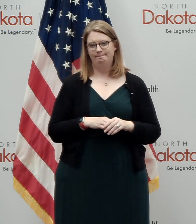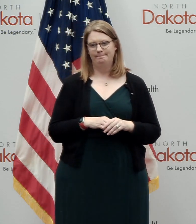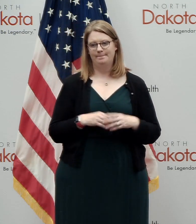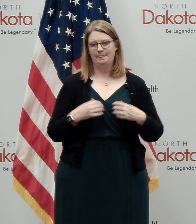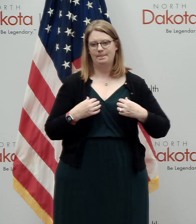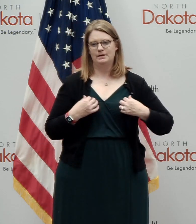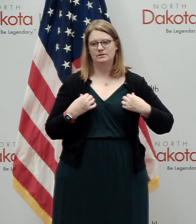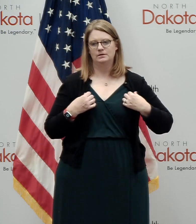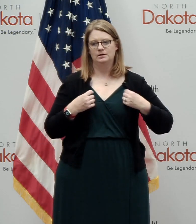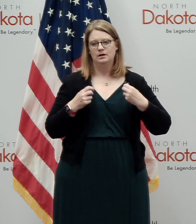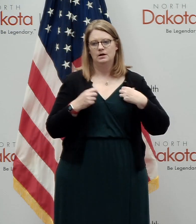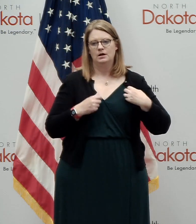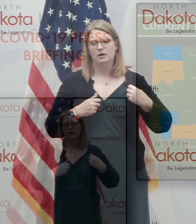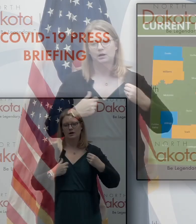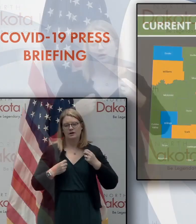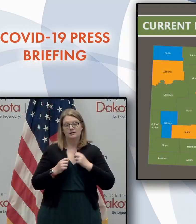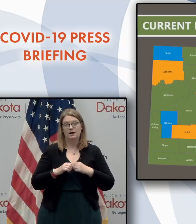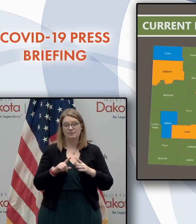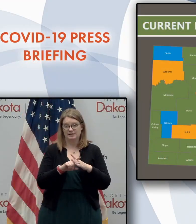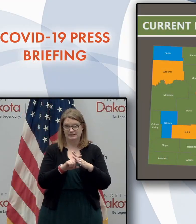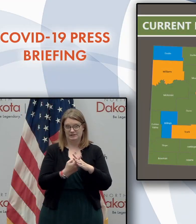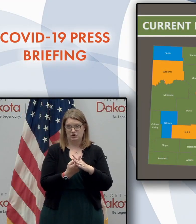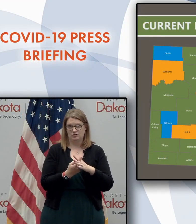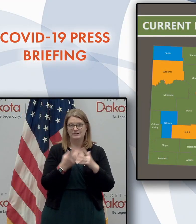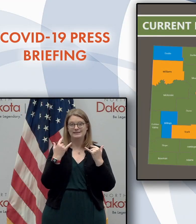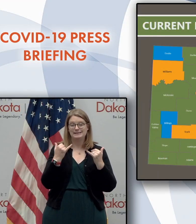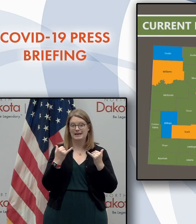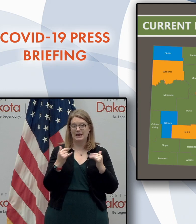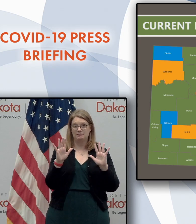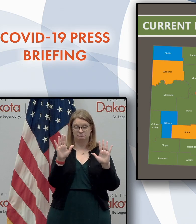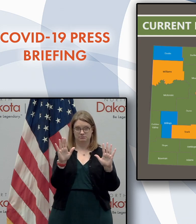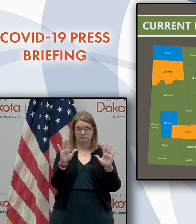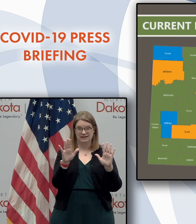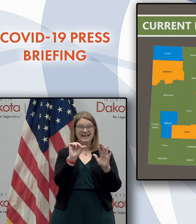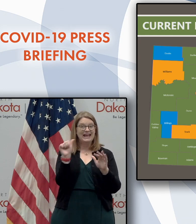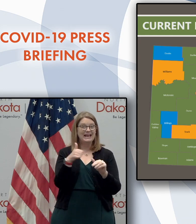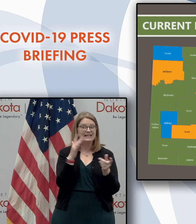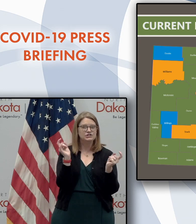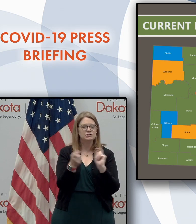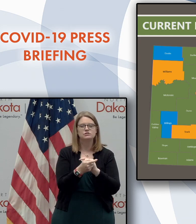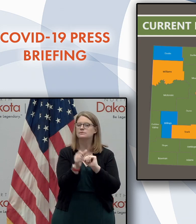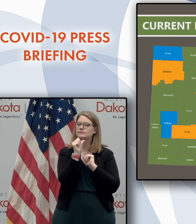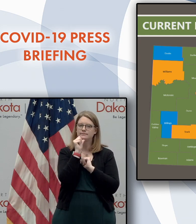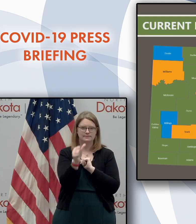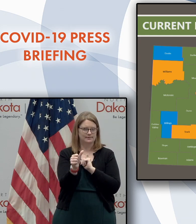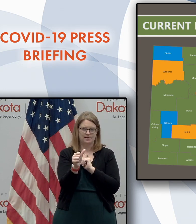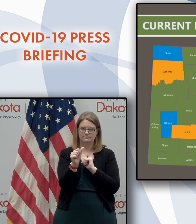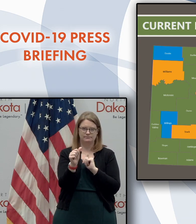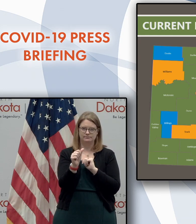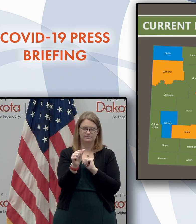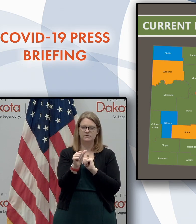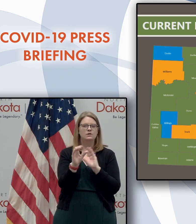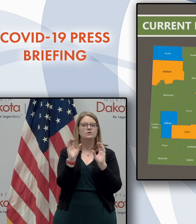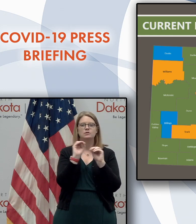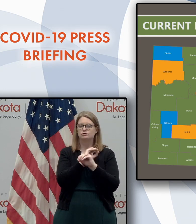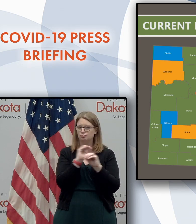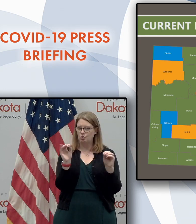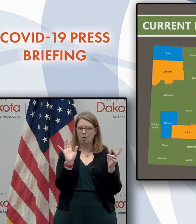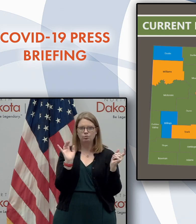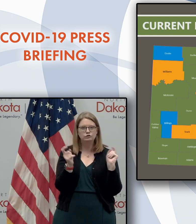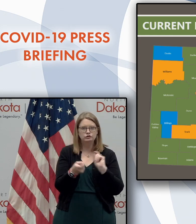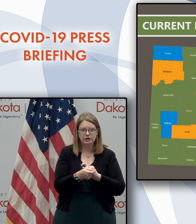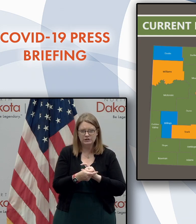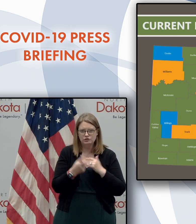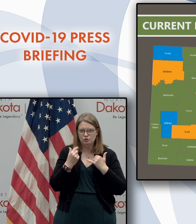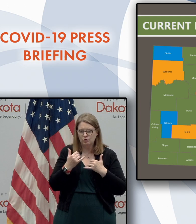I'll kick off this section by saying that today we're not making any changes to the, uh, to the current risk levels